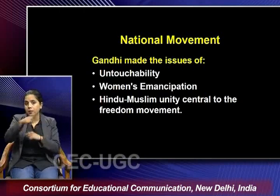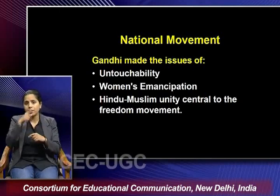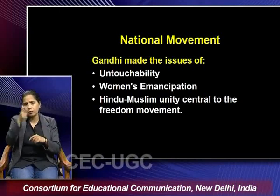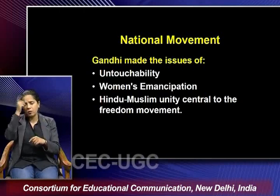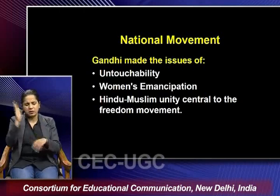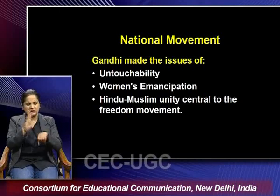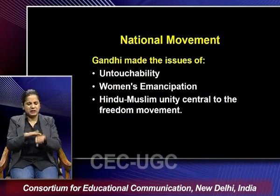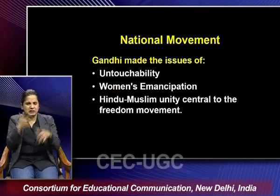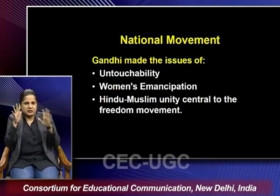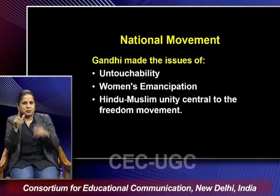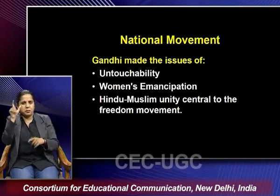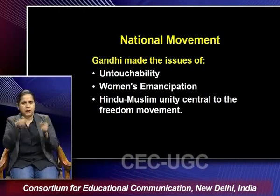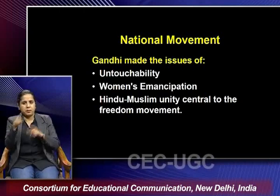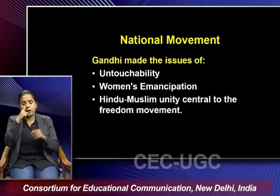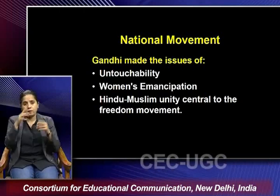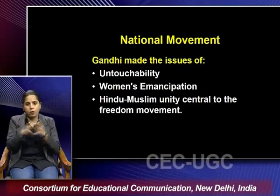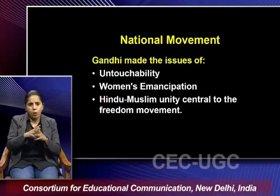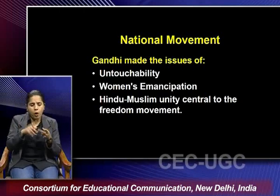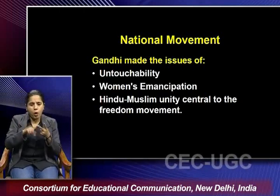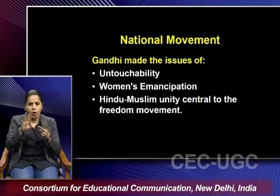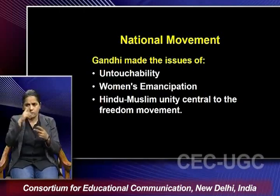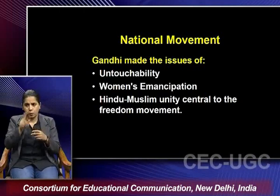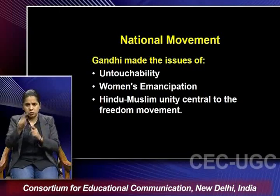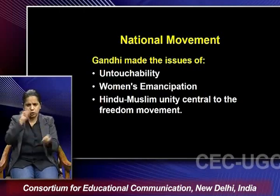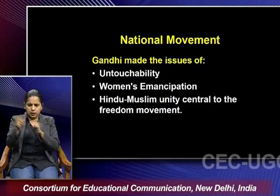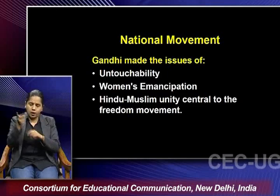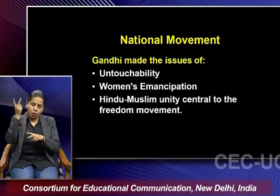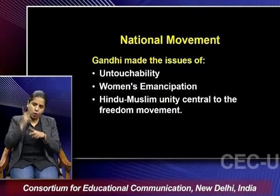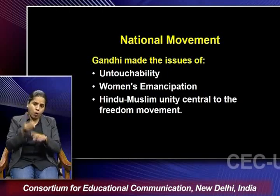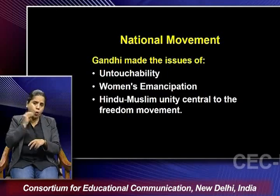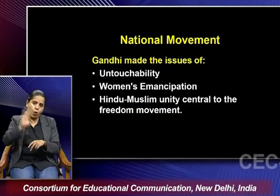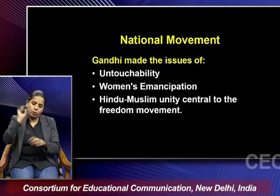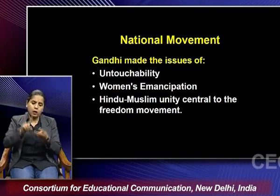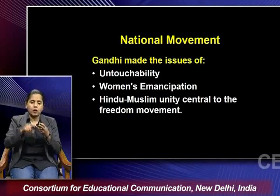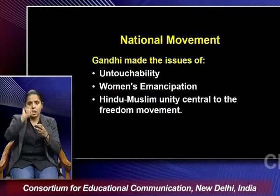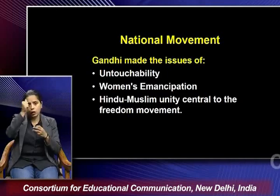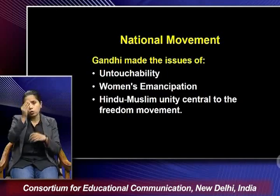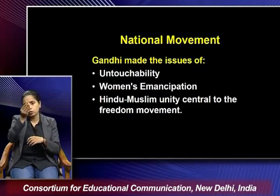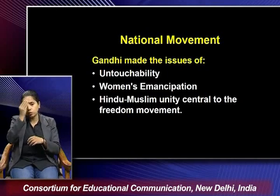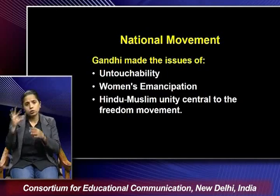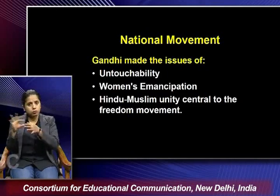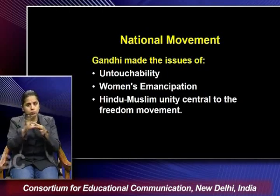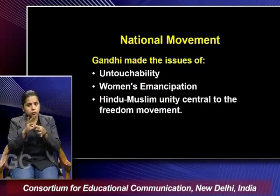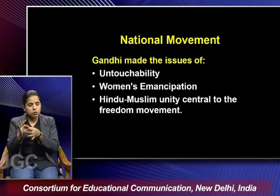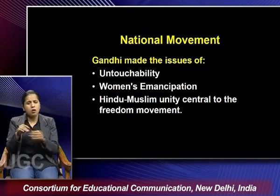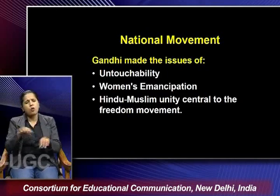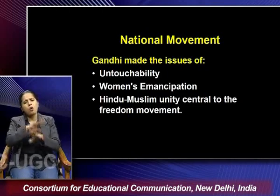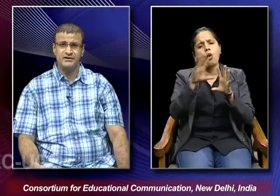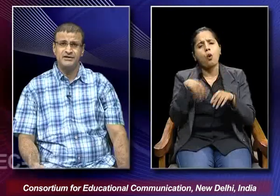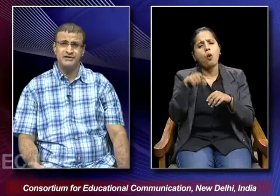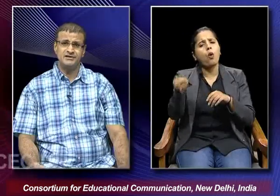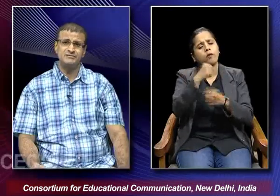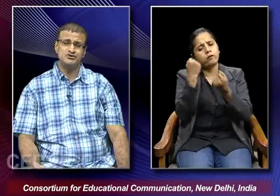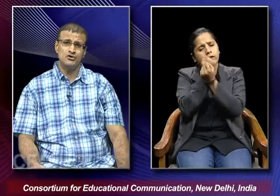untouchability, women's emancipation, Hindu-Muslim unity they all were central to the freedom movement